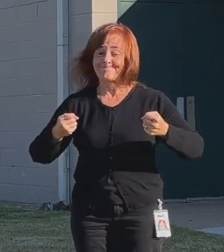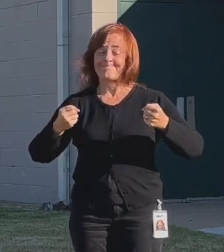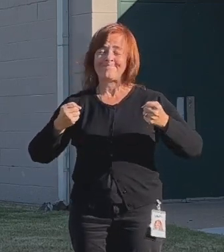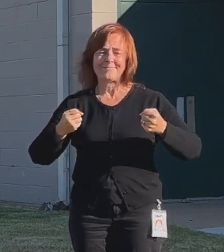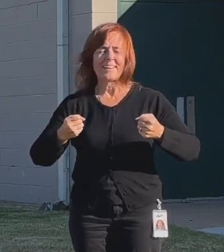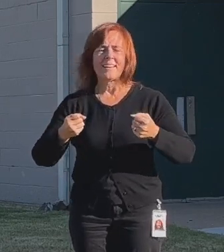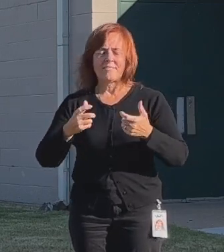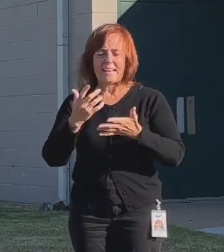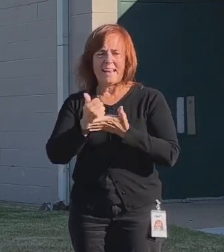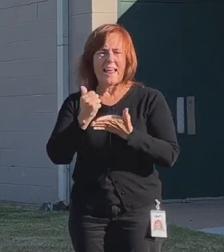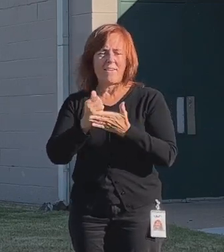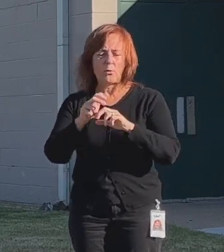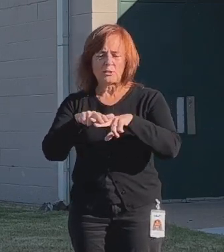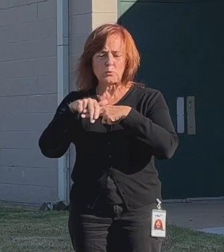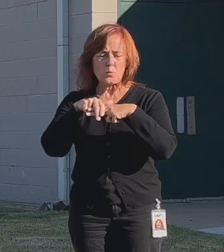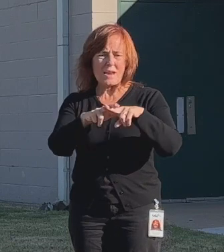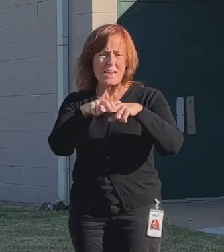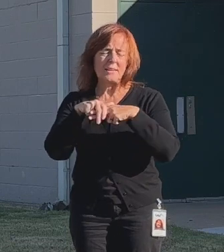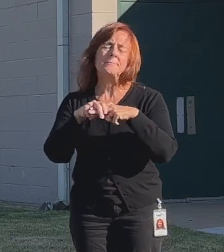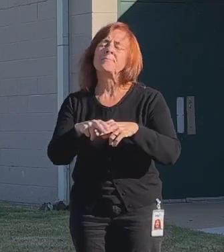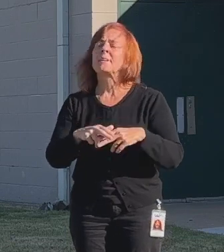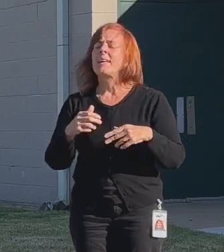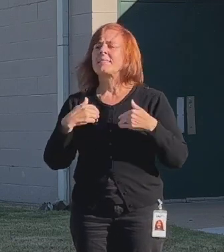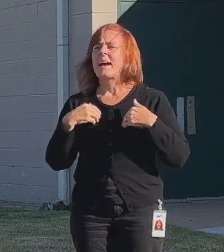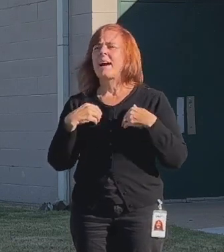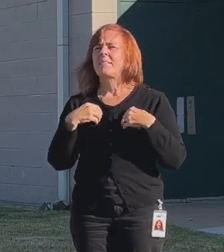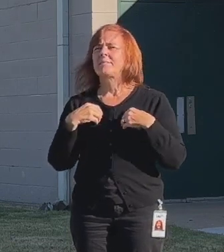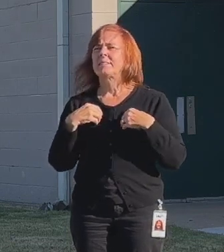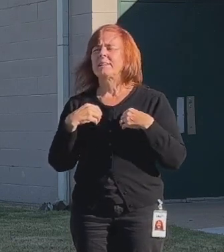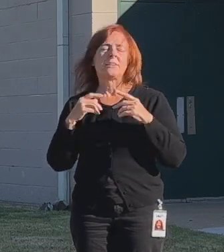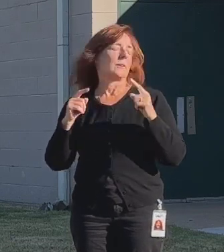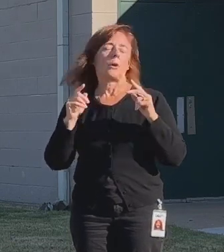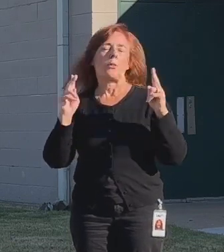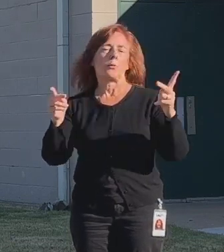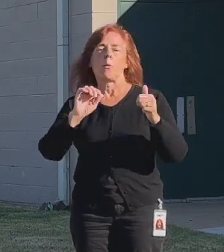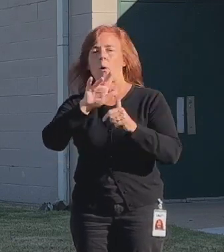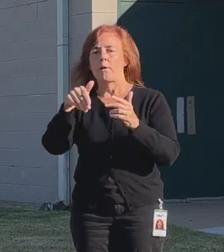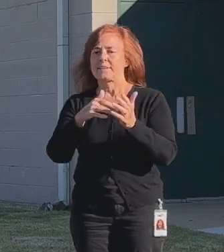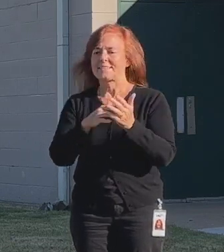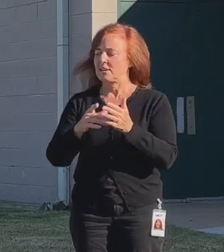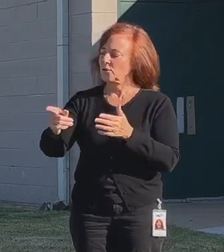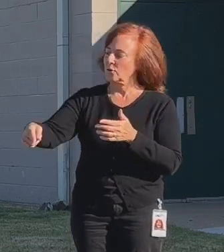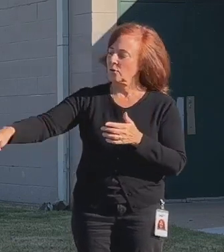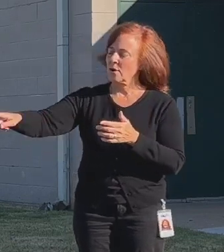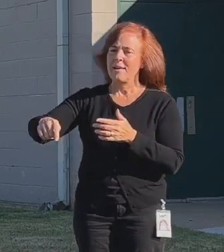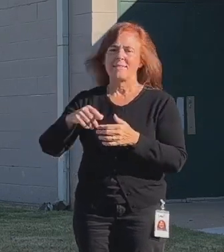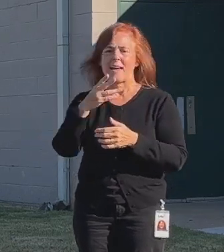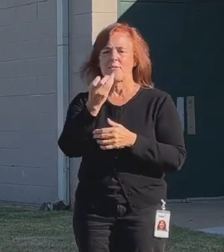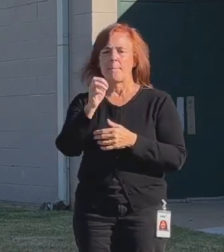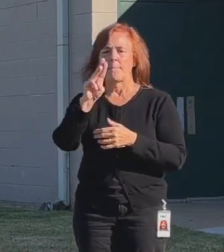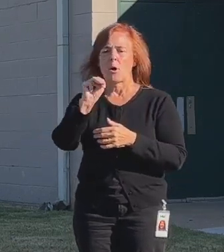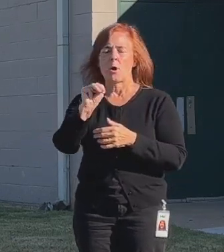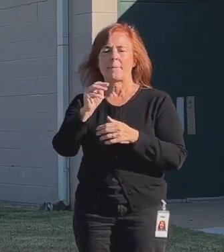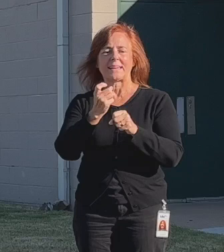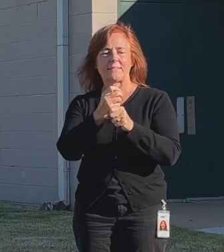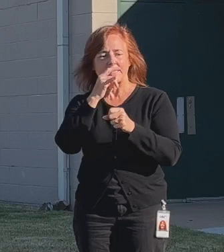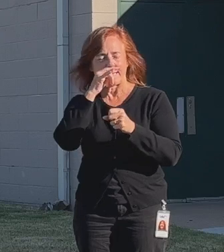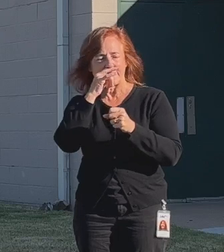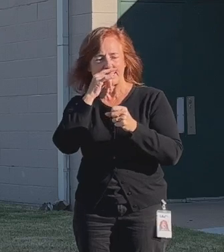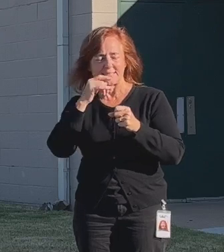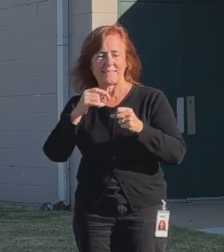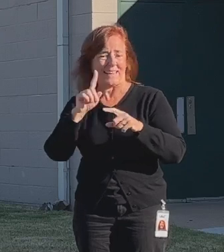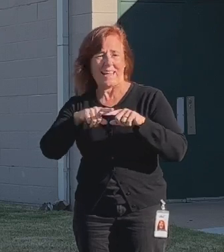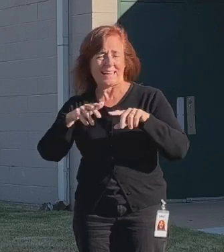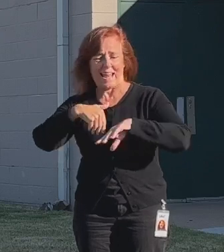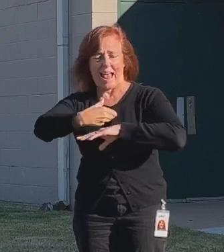body help. And there's a place you can go through the center of the design where there's a berm that gives the kids that are in the wheelchair that